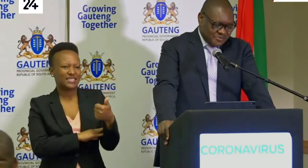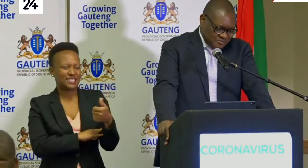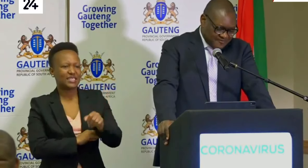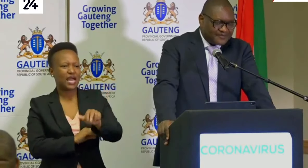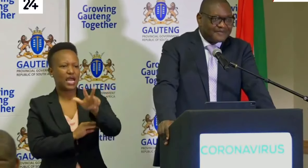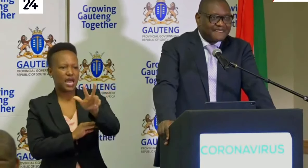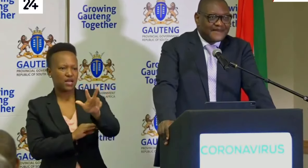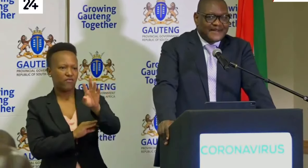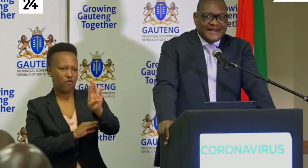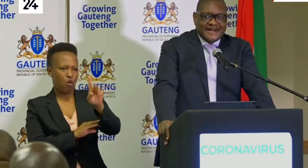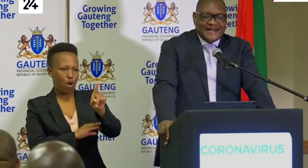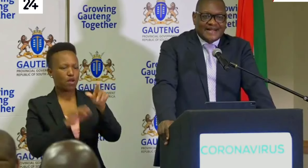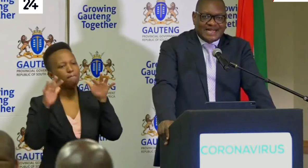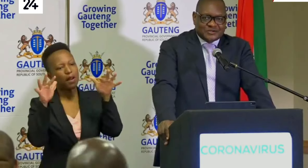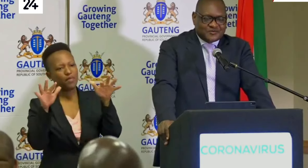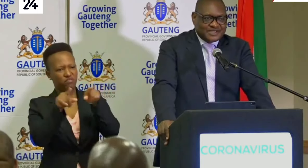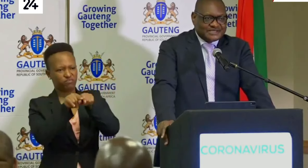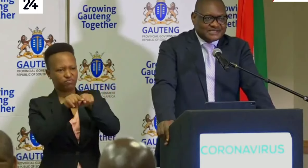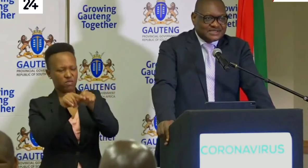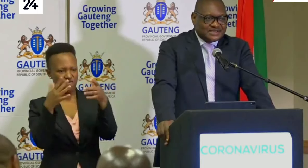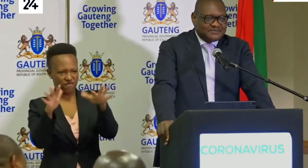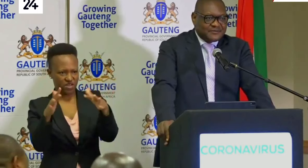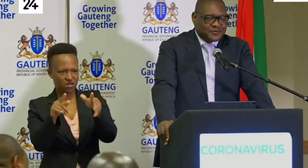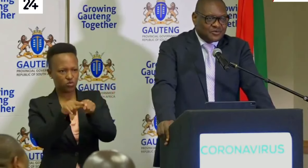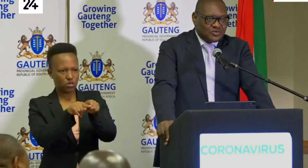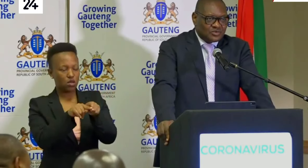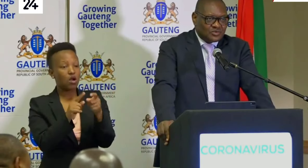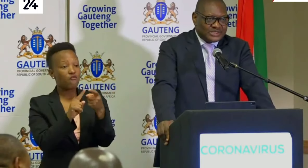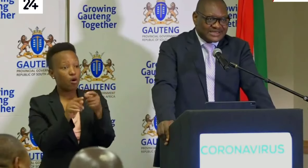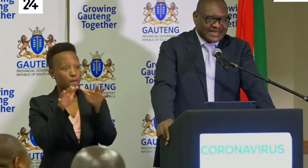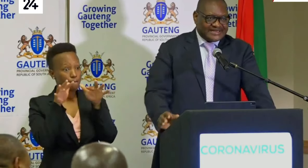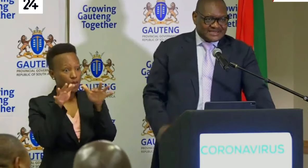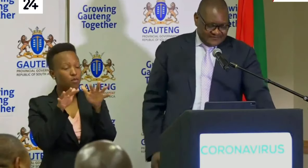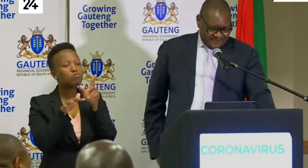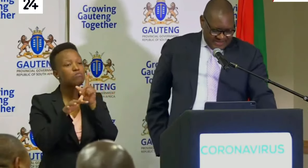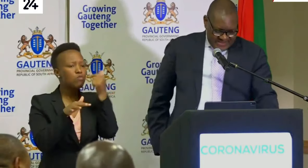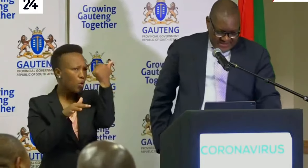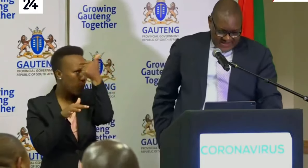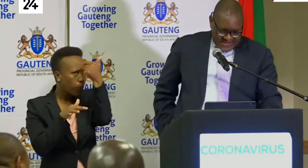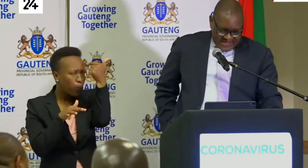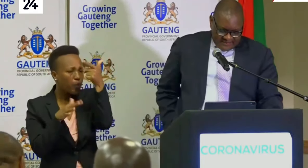people. Out of these people who were screened,